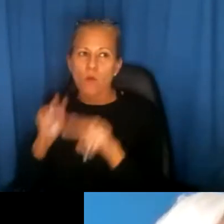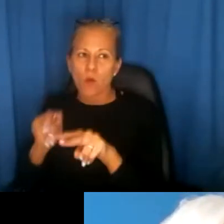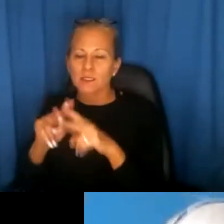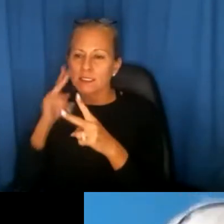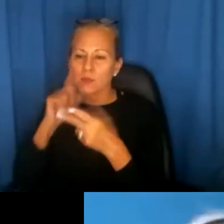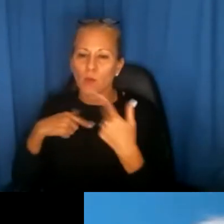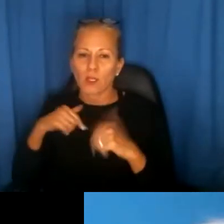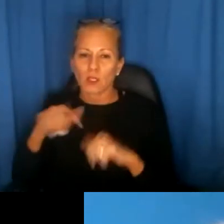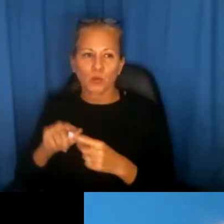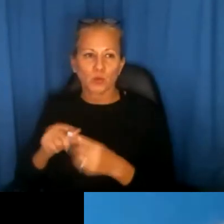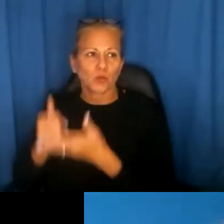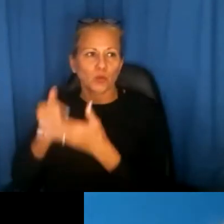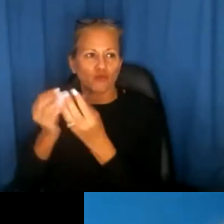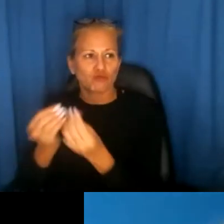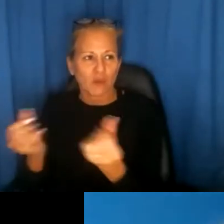situation.